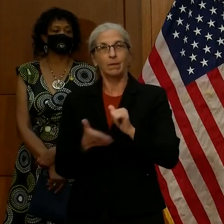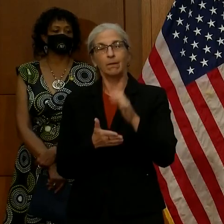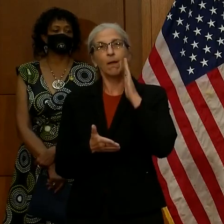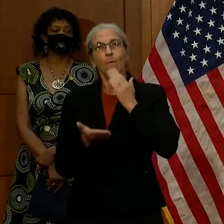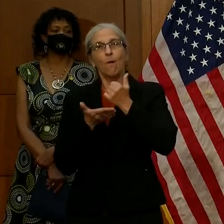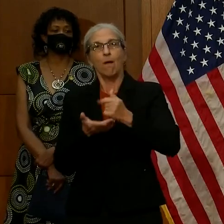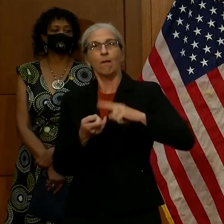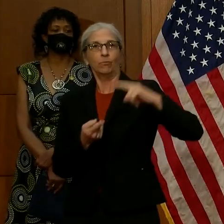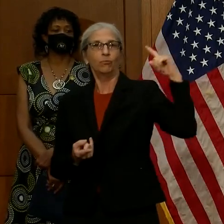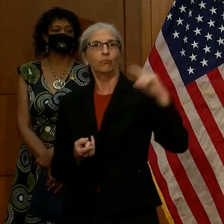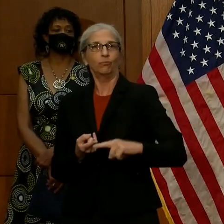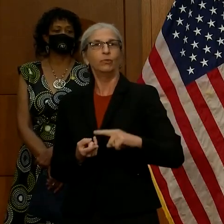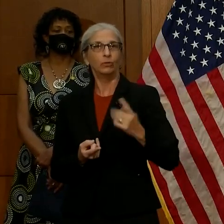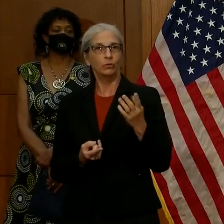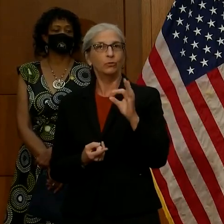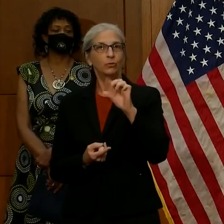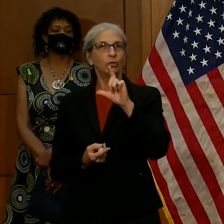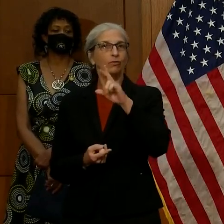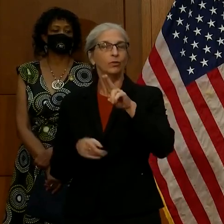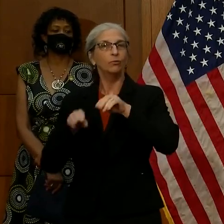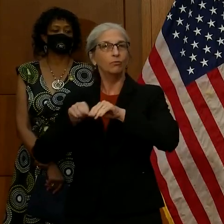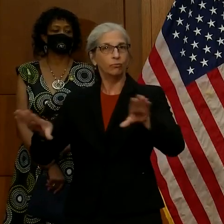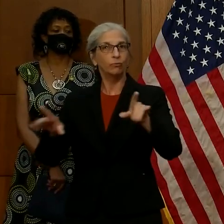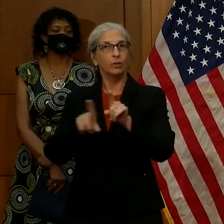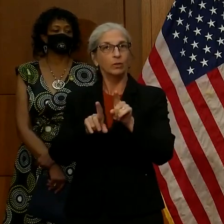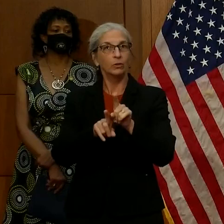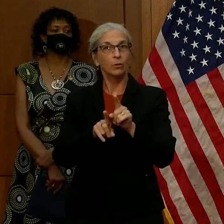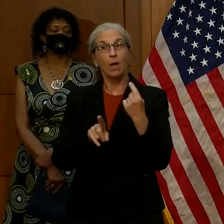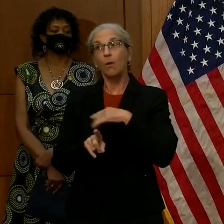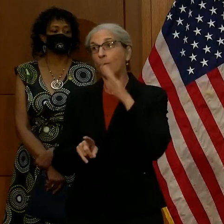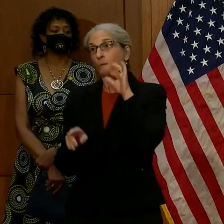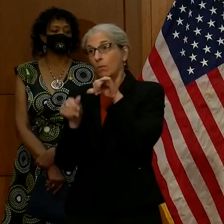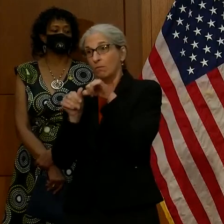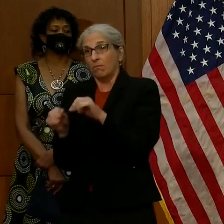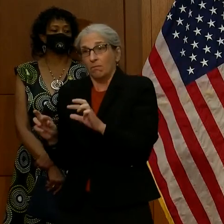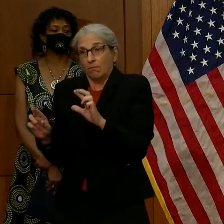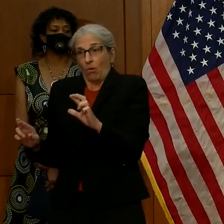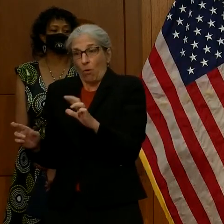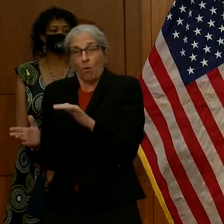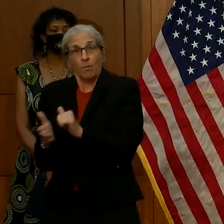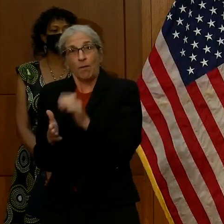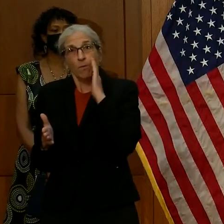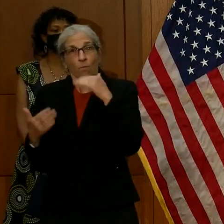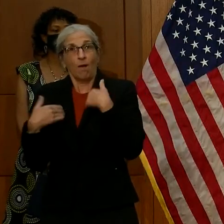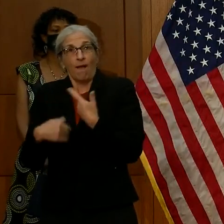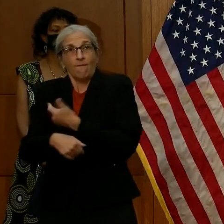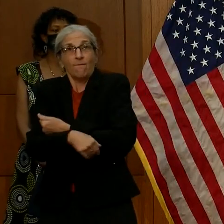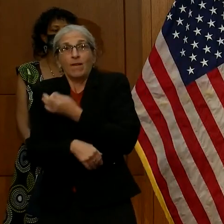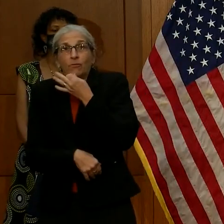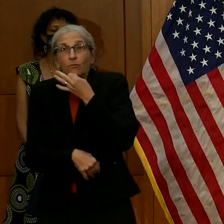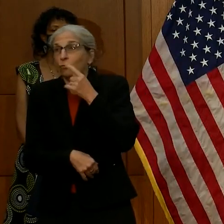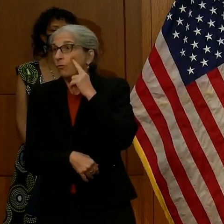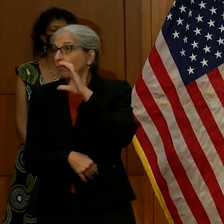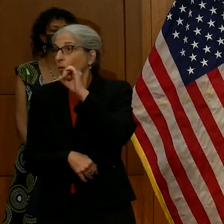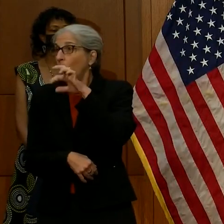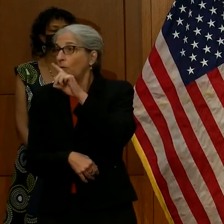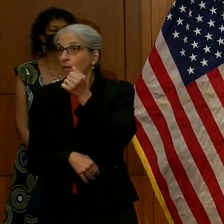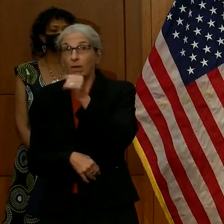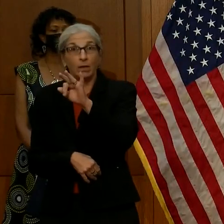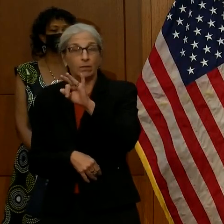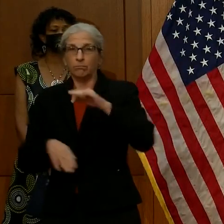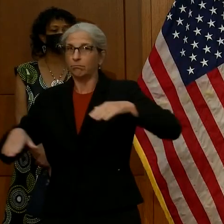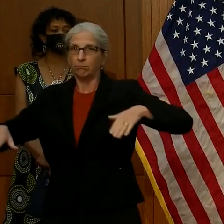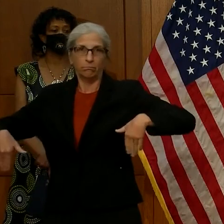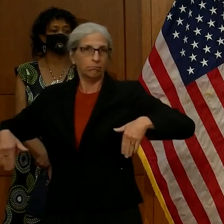maintain hope that a vaccination comes out for COVID-19, but that's not with us